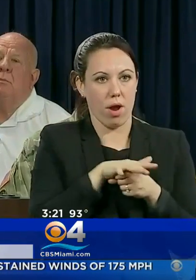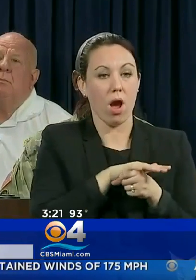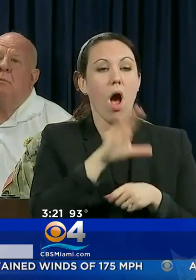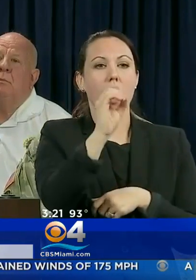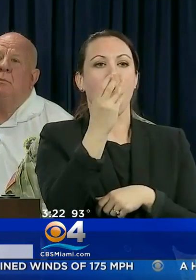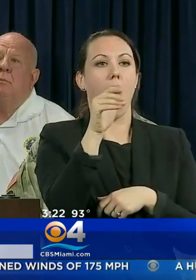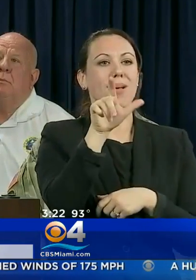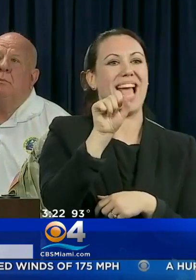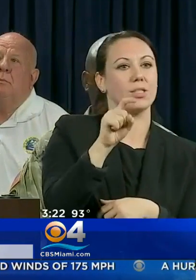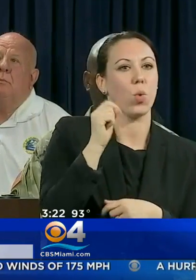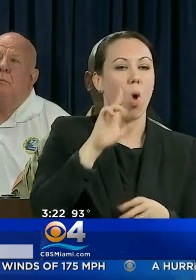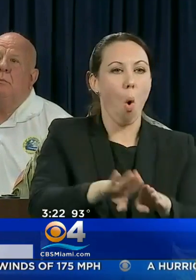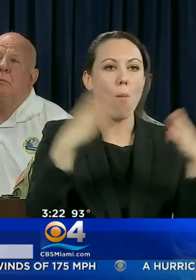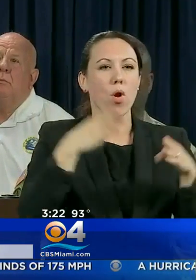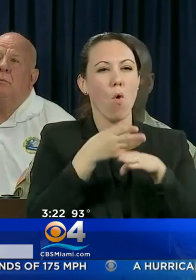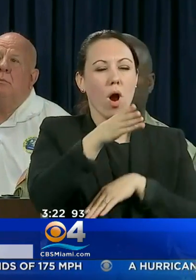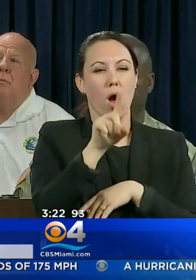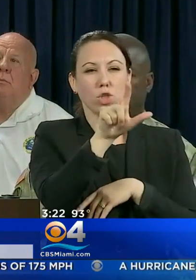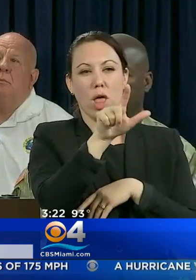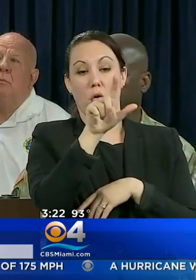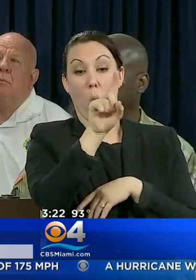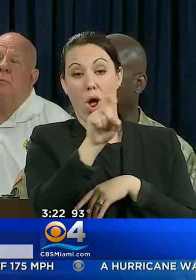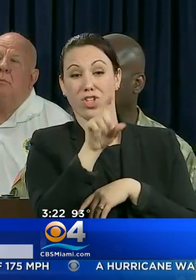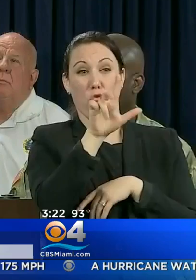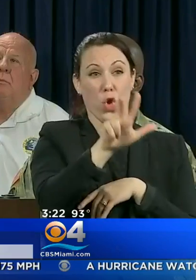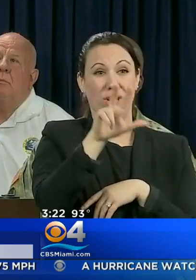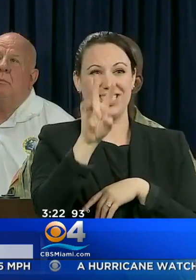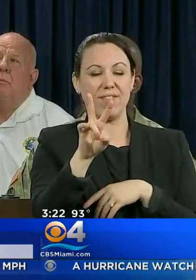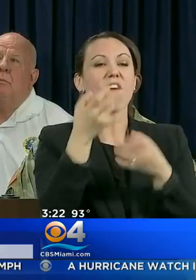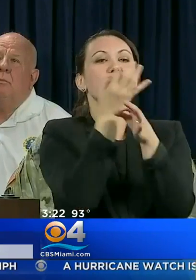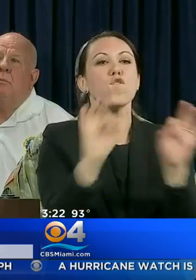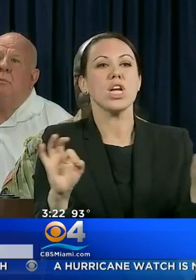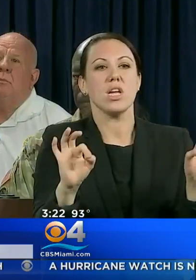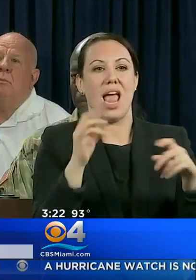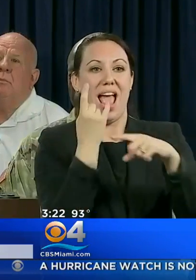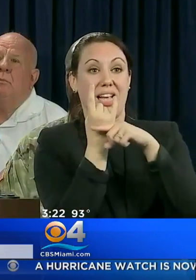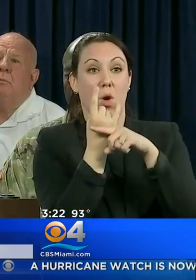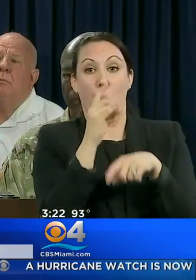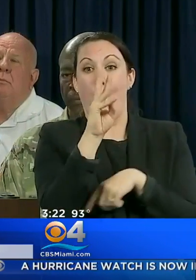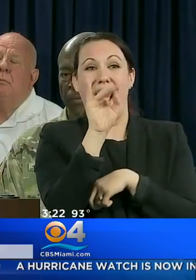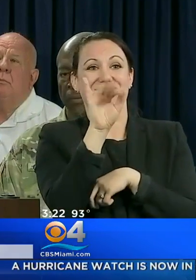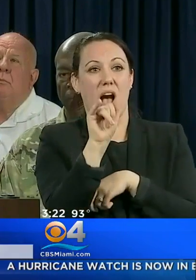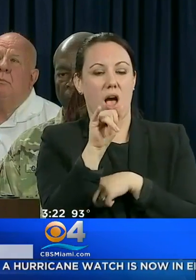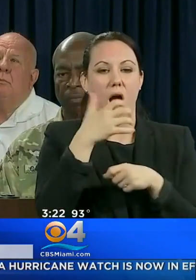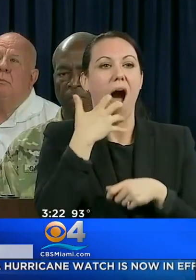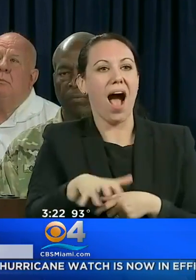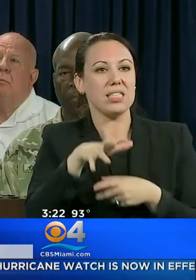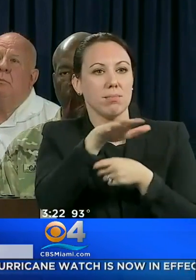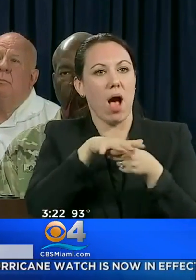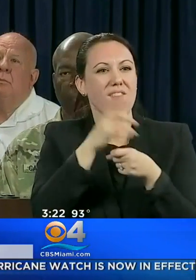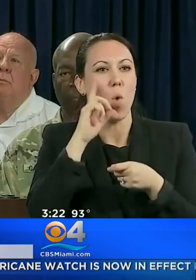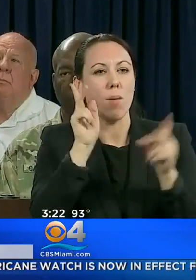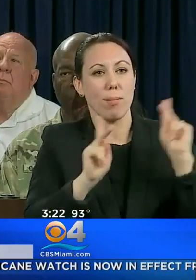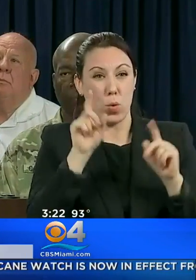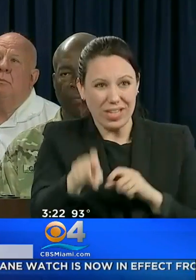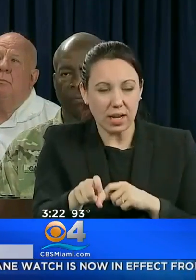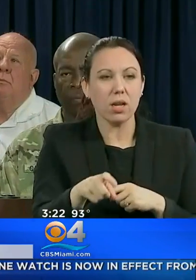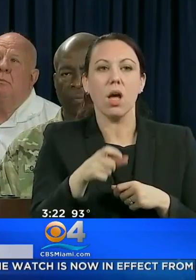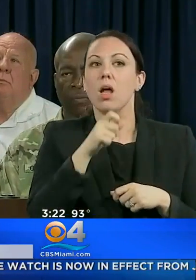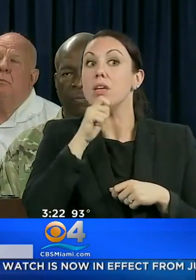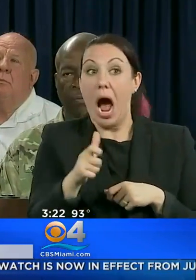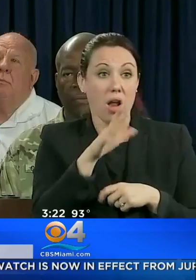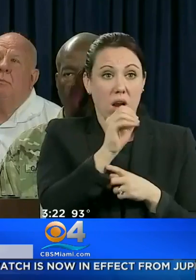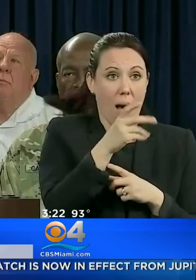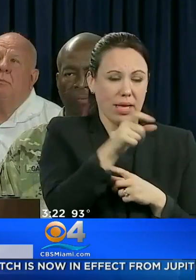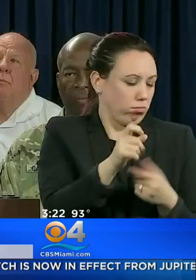COMCAST WILL BE OPENING MORE THAN 137 FREE XFINITY WIFI HOTSPOTS THROUGHOUT THE STATE FOR INDIVIDUALS IN NEED INCLUDING NON COMCAST